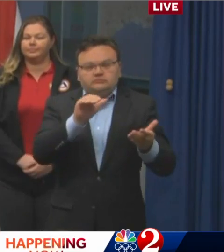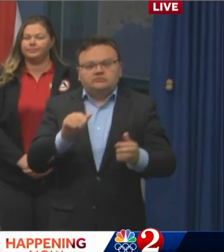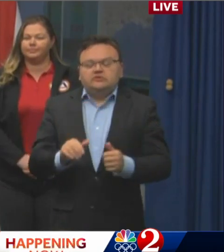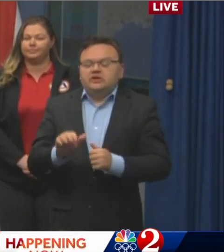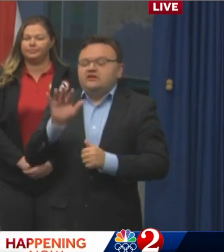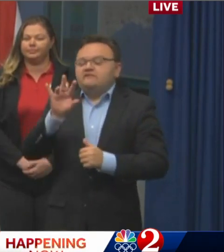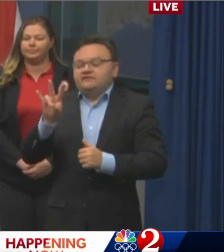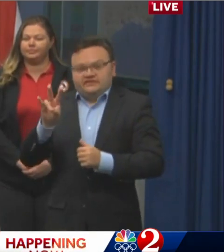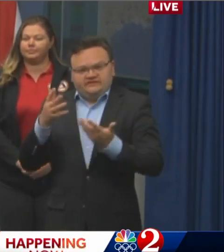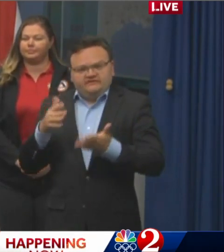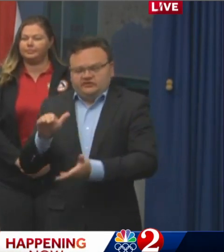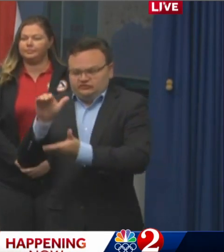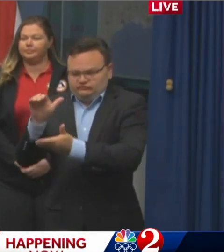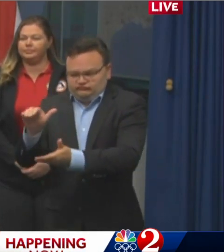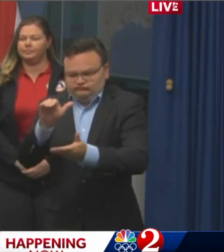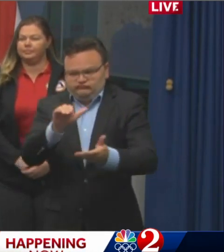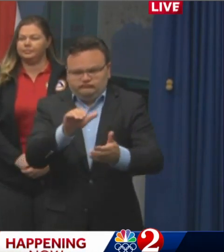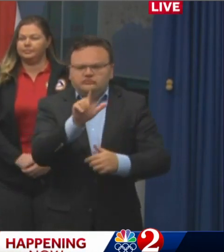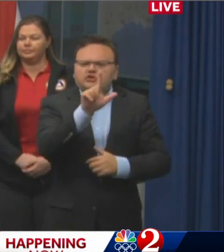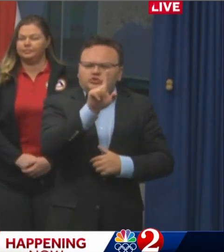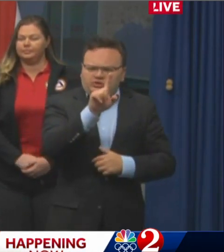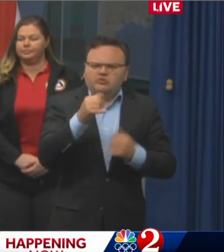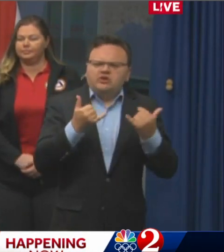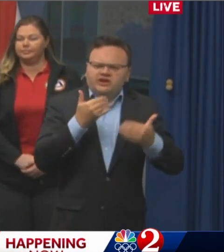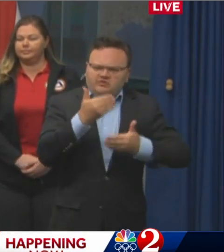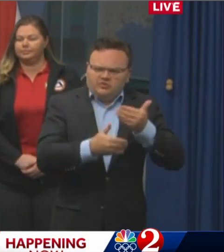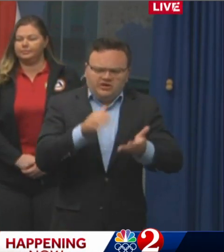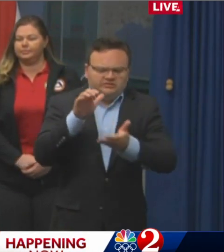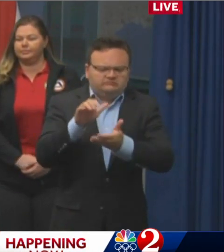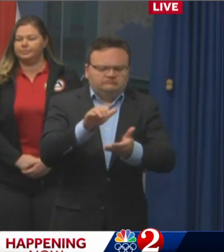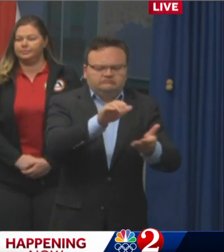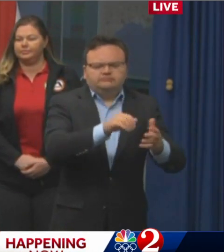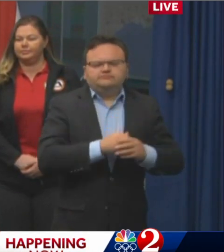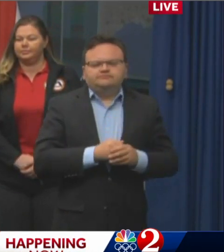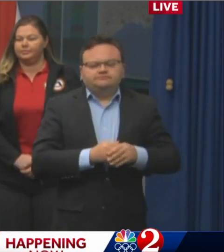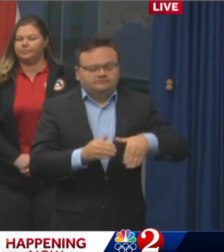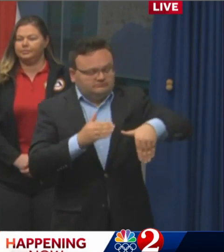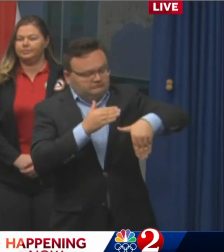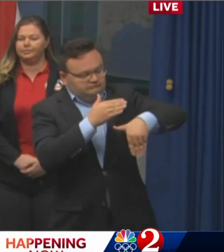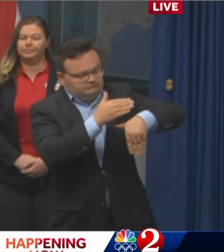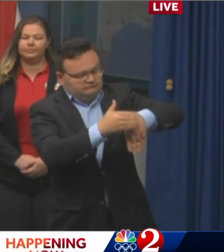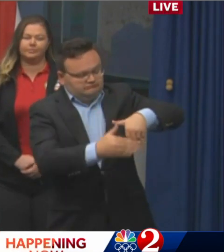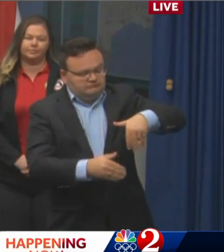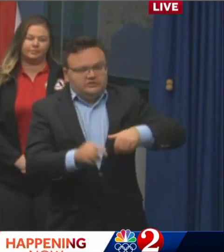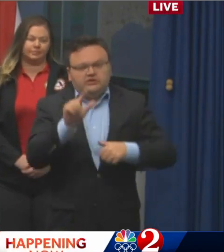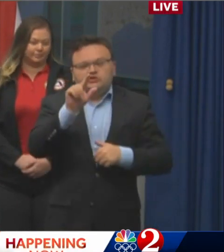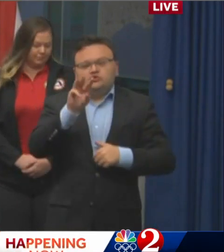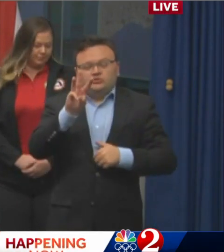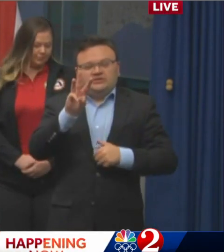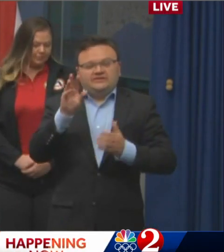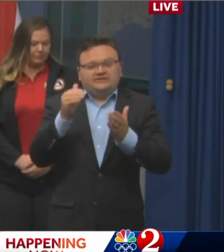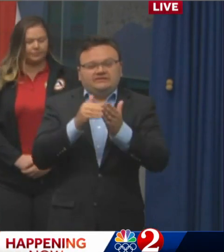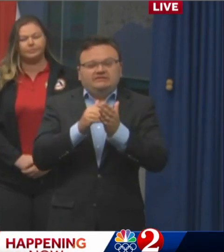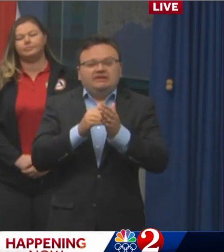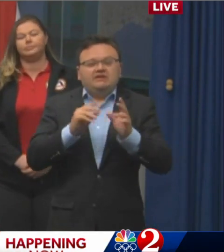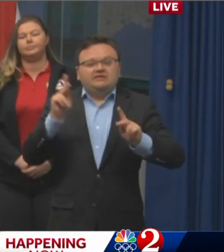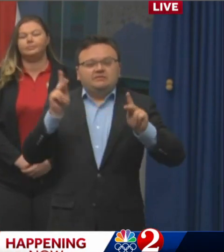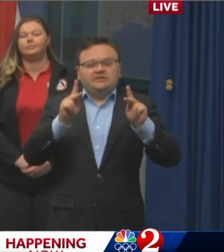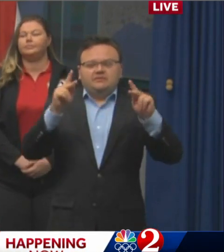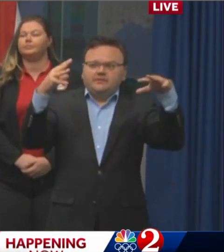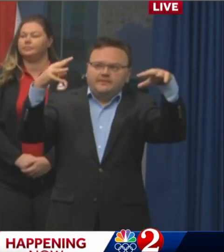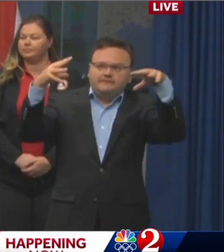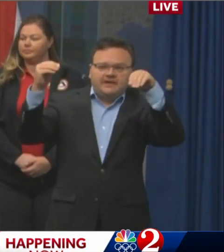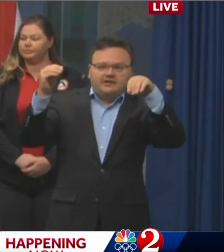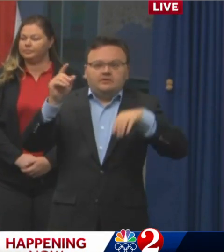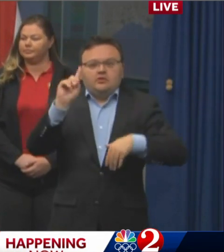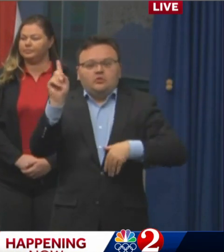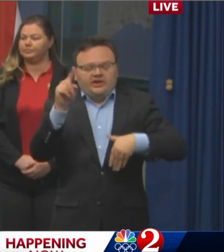As of 6 a.m. this morning, there were about 26,000 customers across Florida experiencing power outages. Most of those are